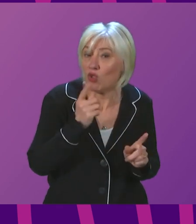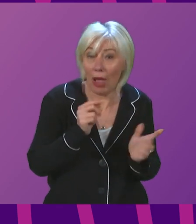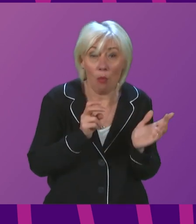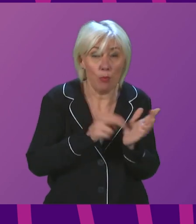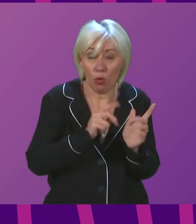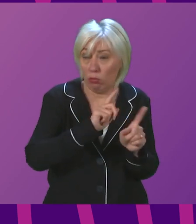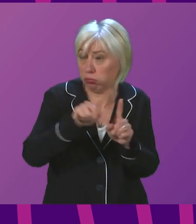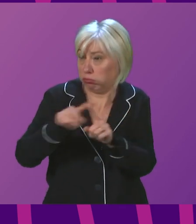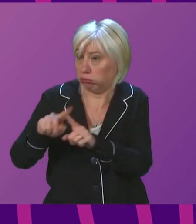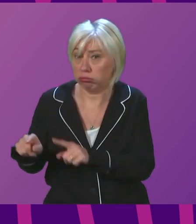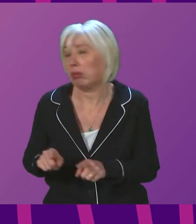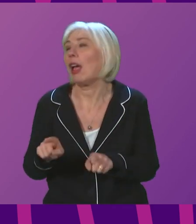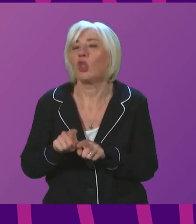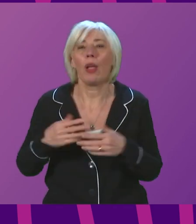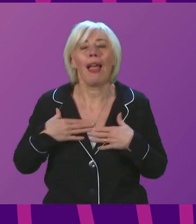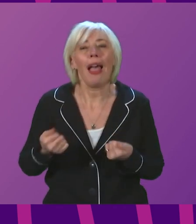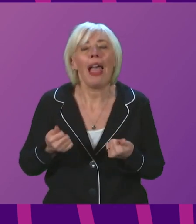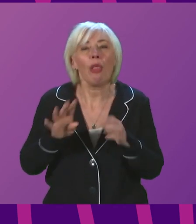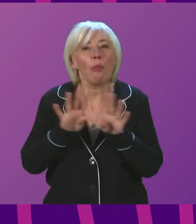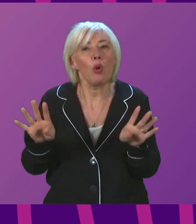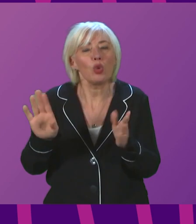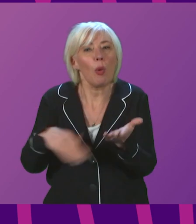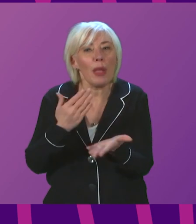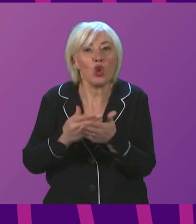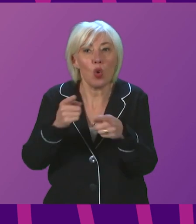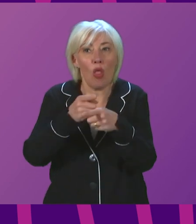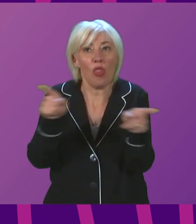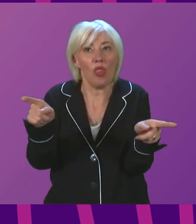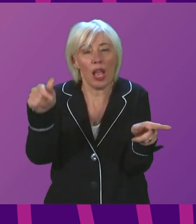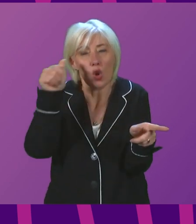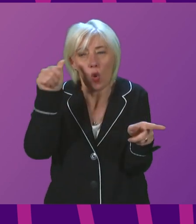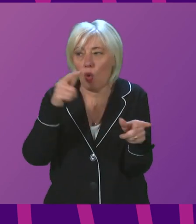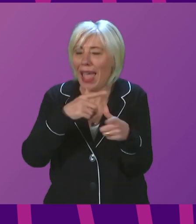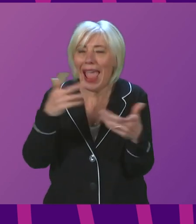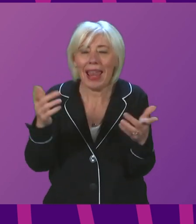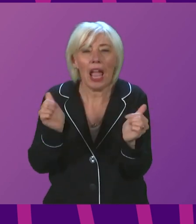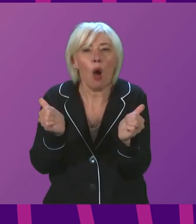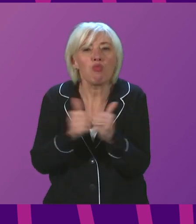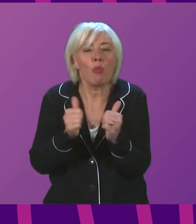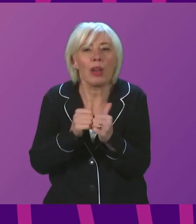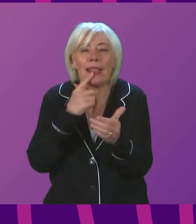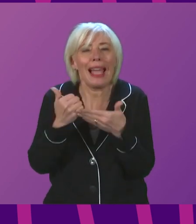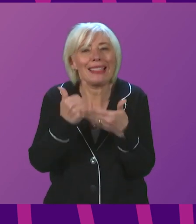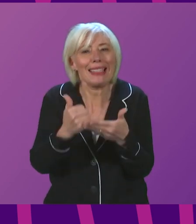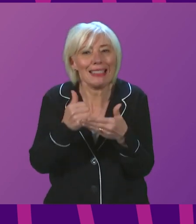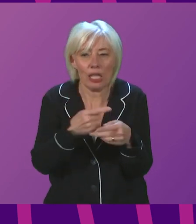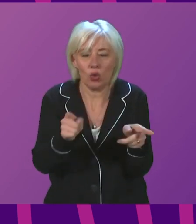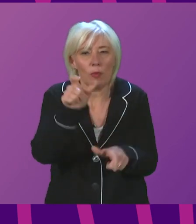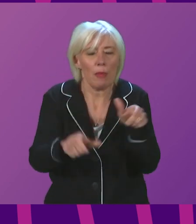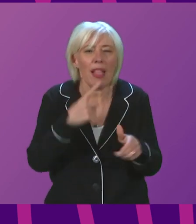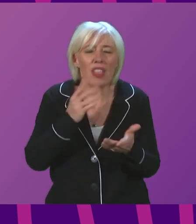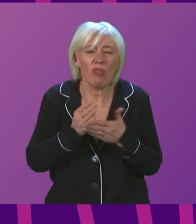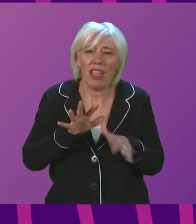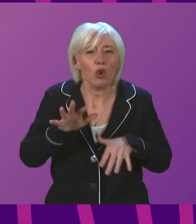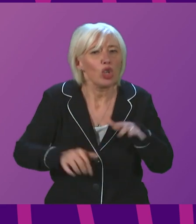booking appointments. will also make sure health boards are making sure that any appropriate assistance is given to people who really struggle to get